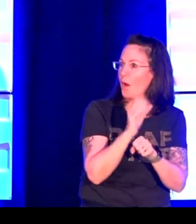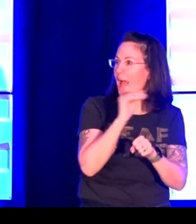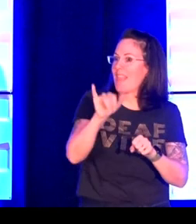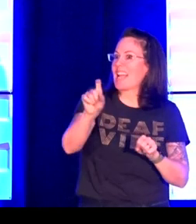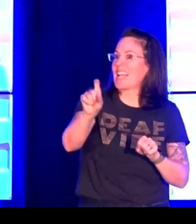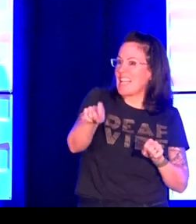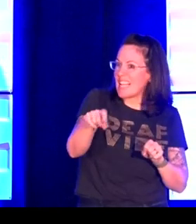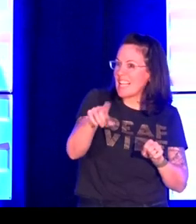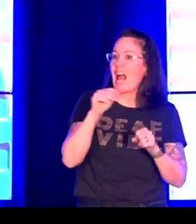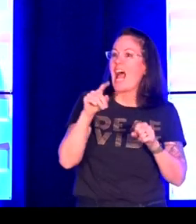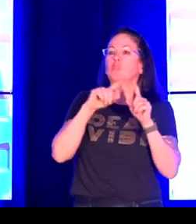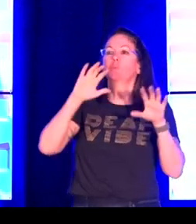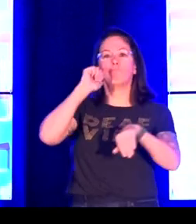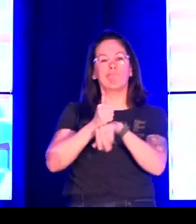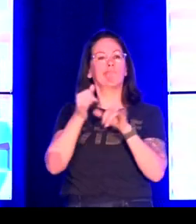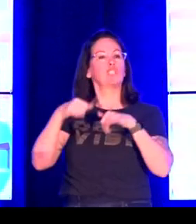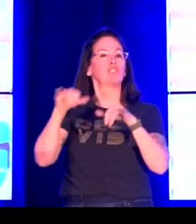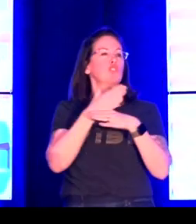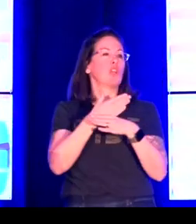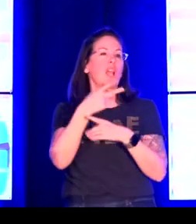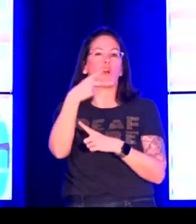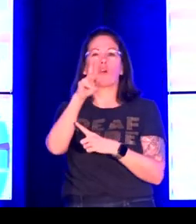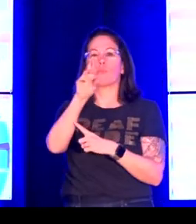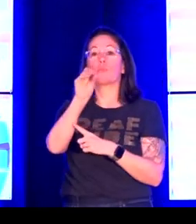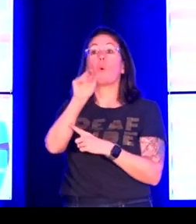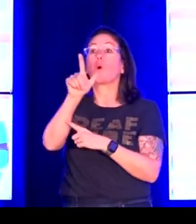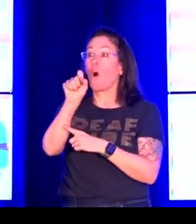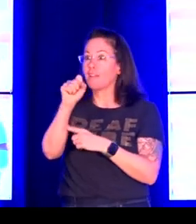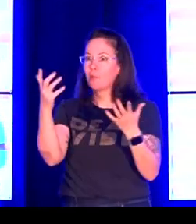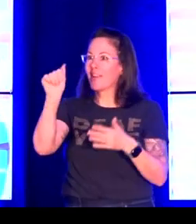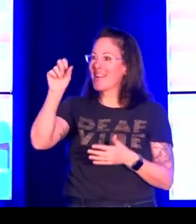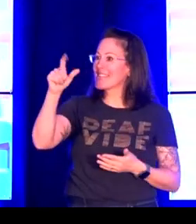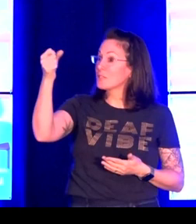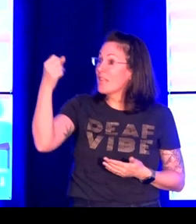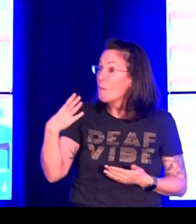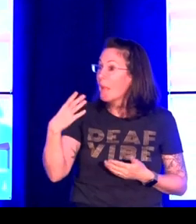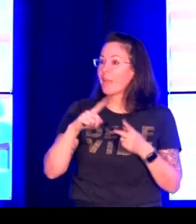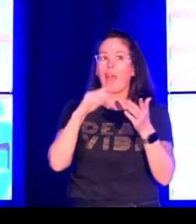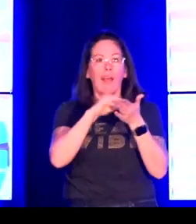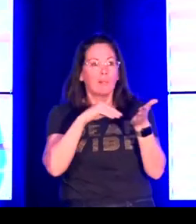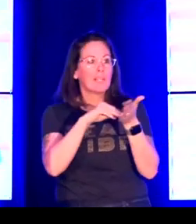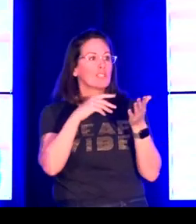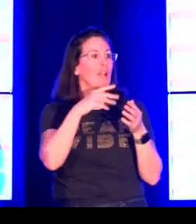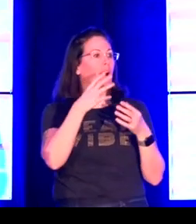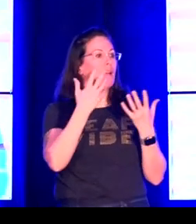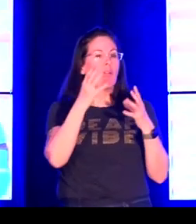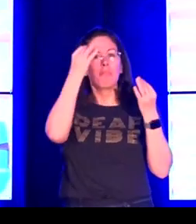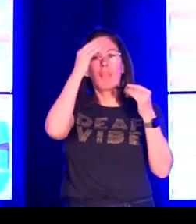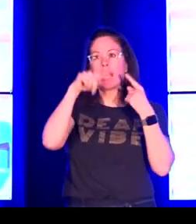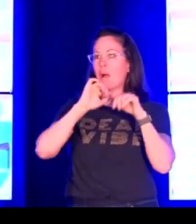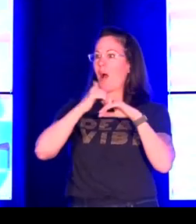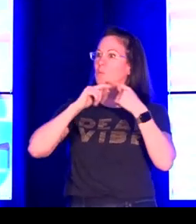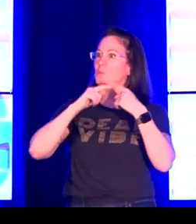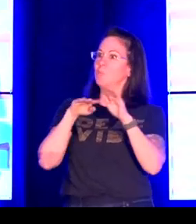because we care about that work, and we also wanted to make this available by using